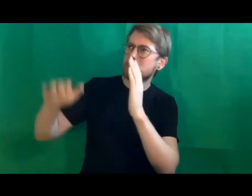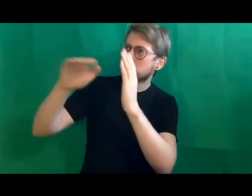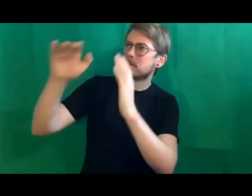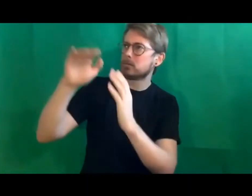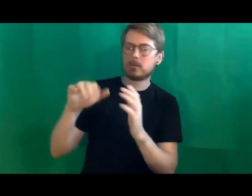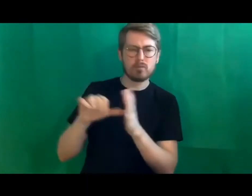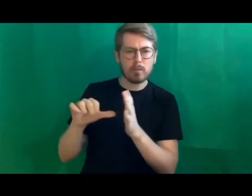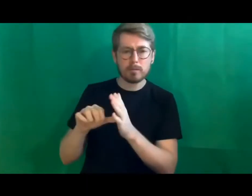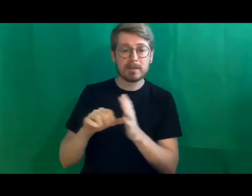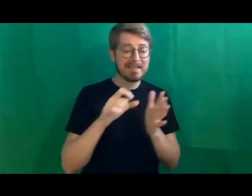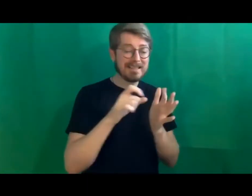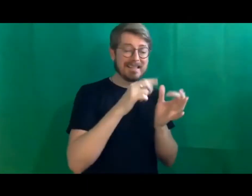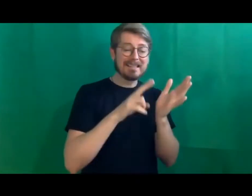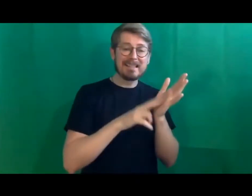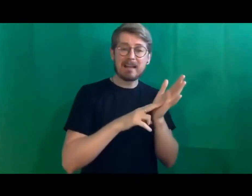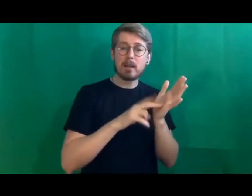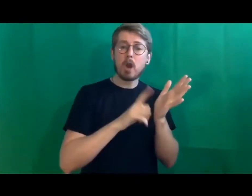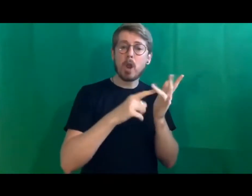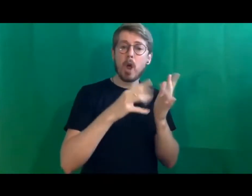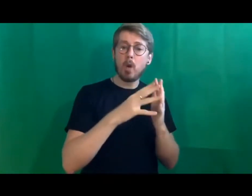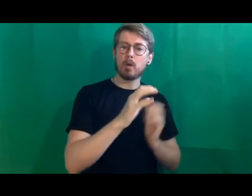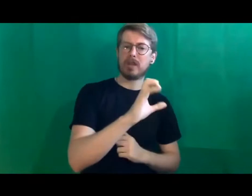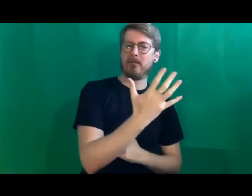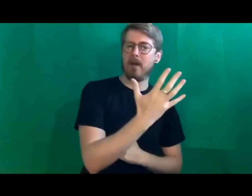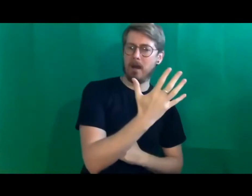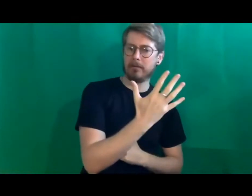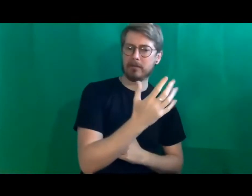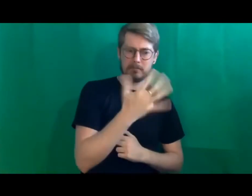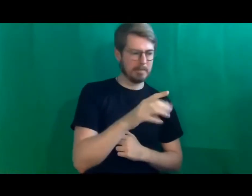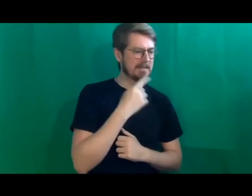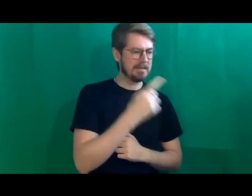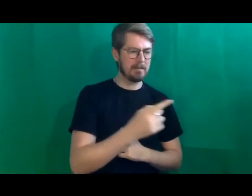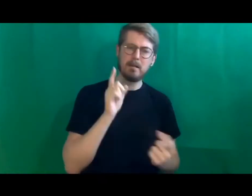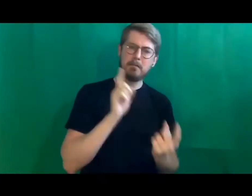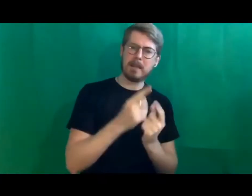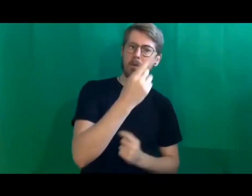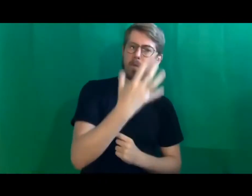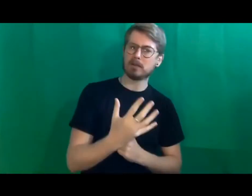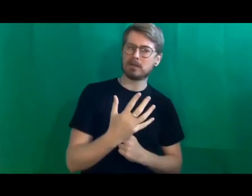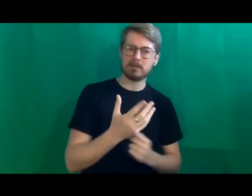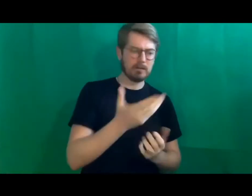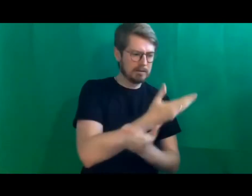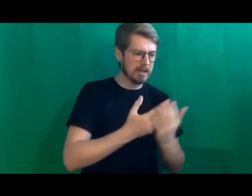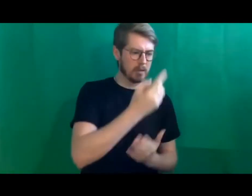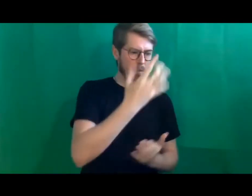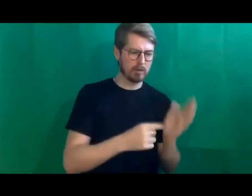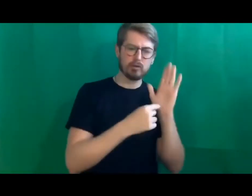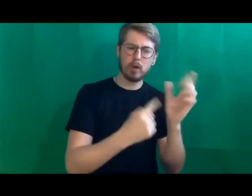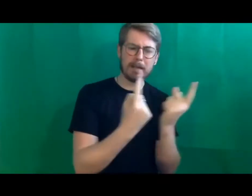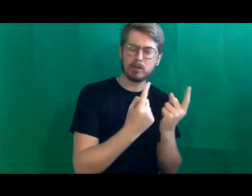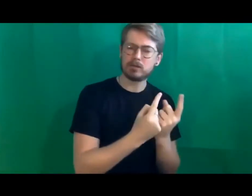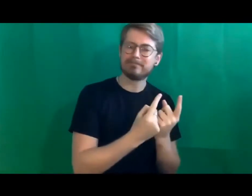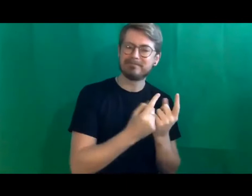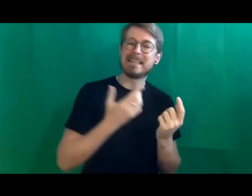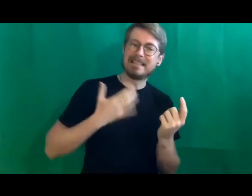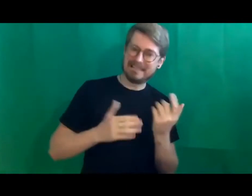said that you know we can't just meet once at once a year industry events where everyone is drinking and showing off to discuss these issues, it takes a little bit